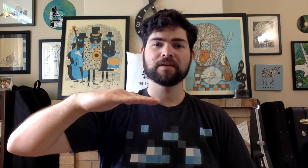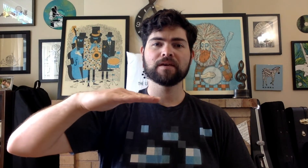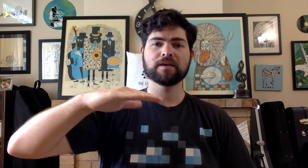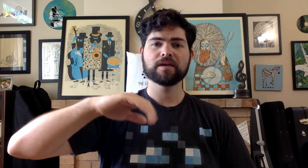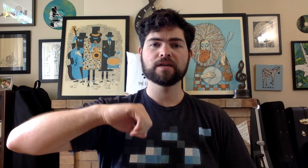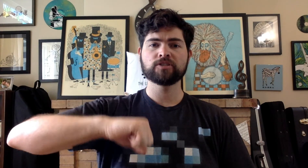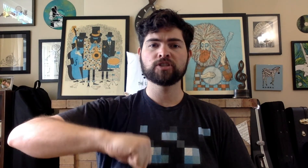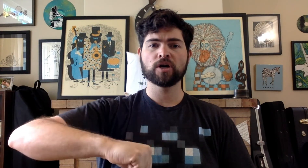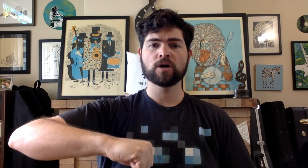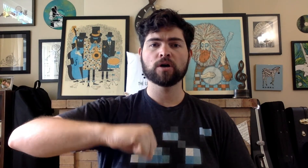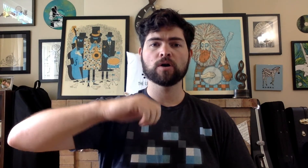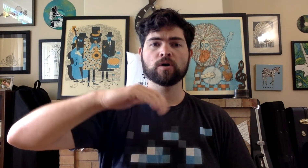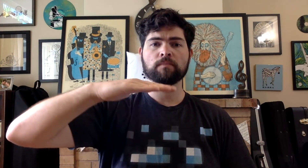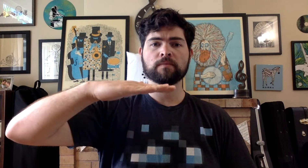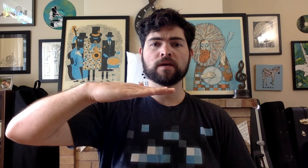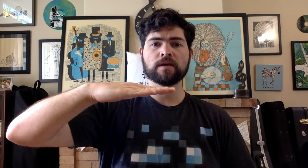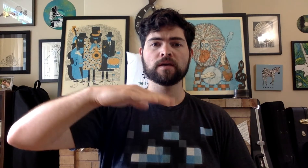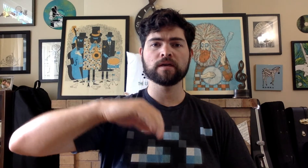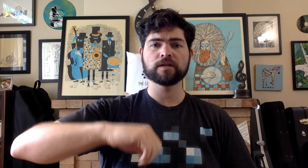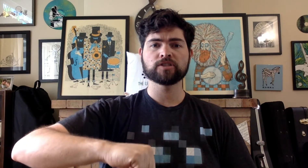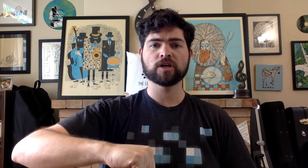Do. Do, Mi, Do.